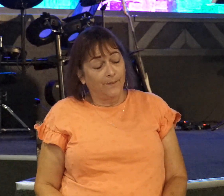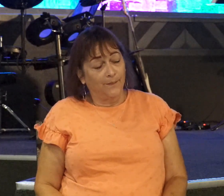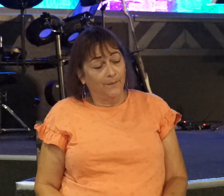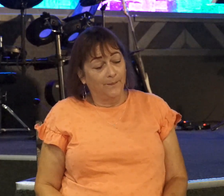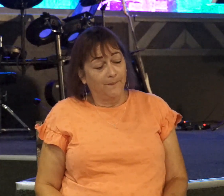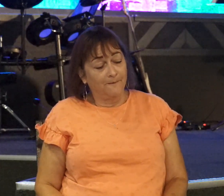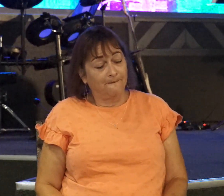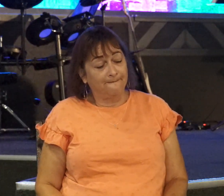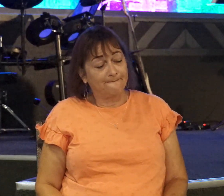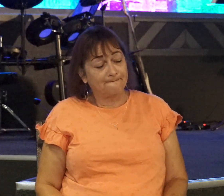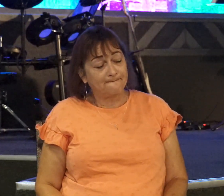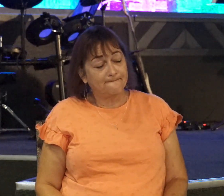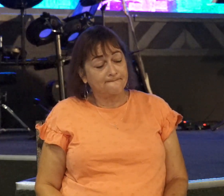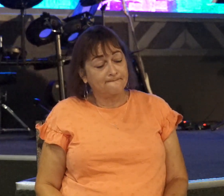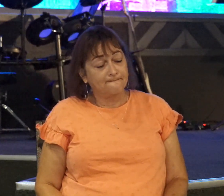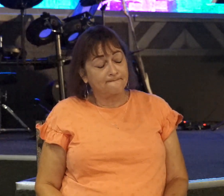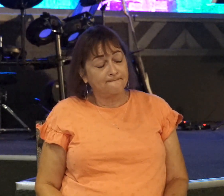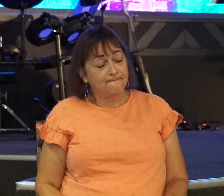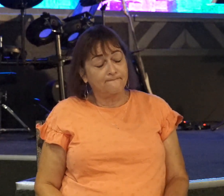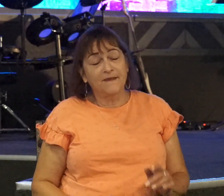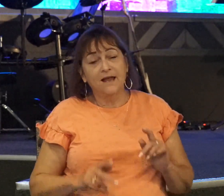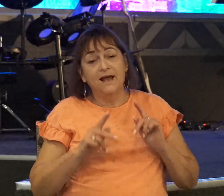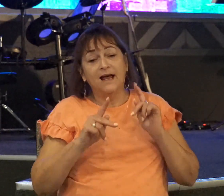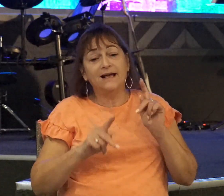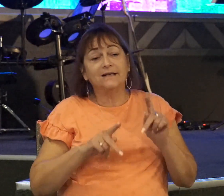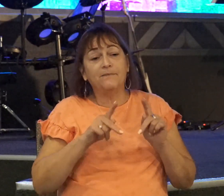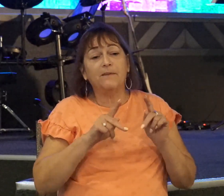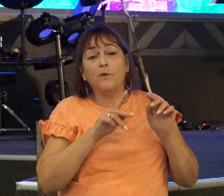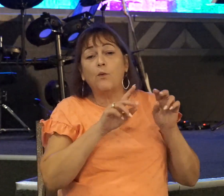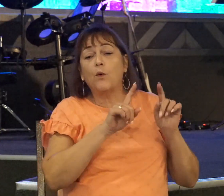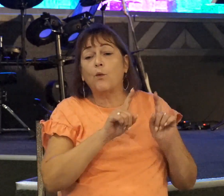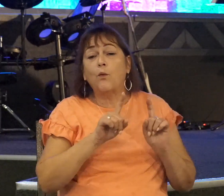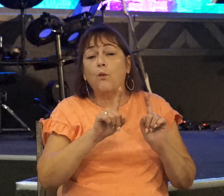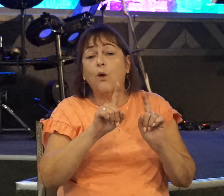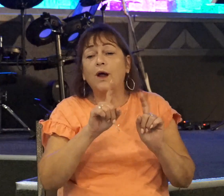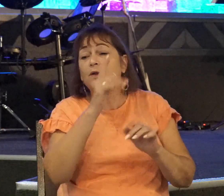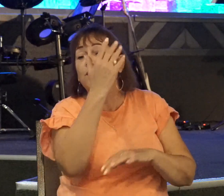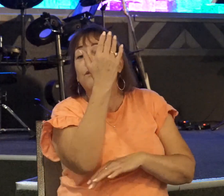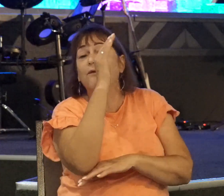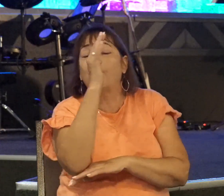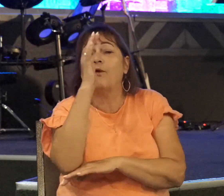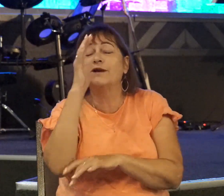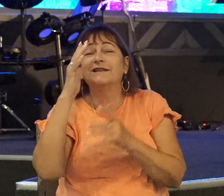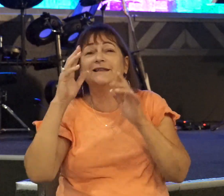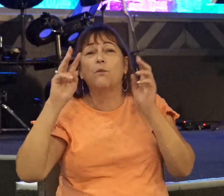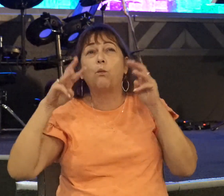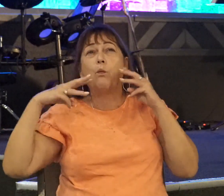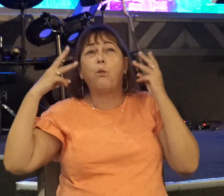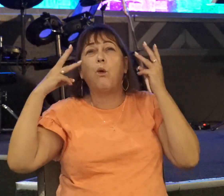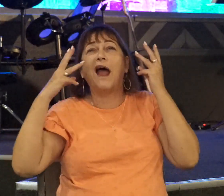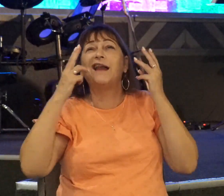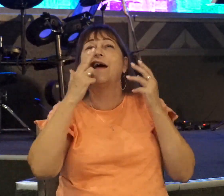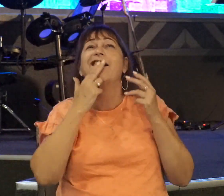Well, as the people are walking through the forest, they come across this wild honey. Big, fat honeycomb just sitting there.